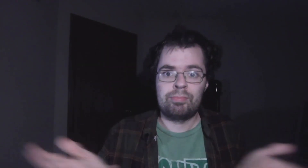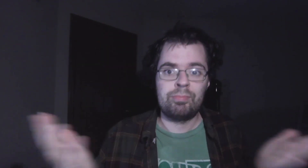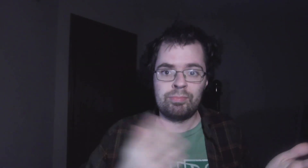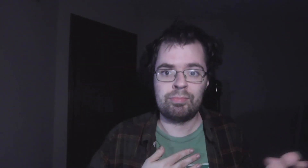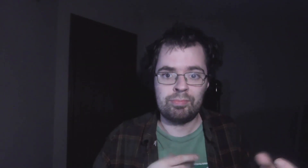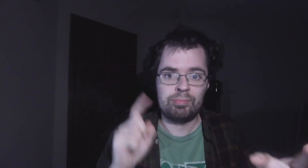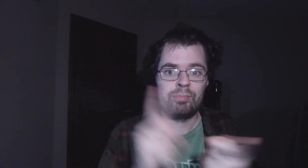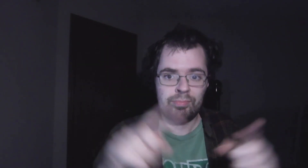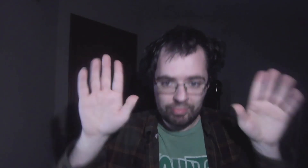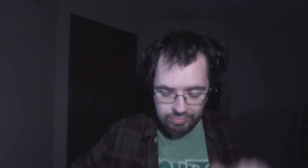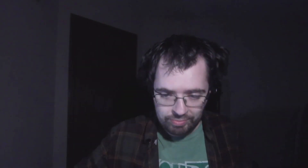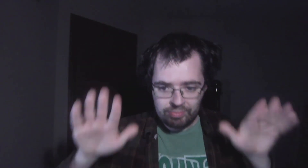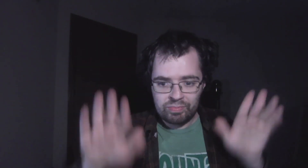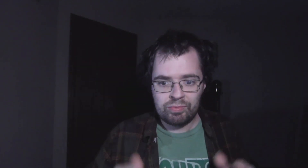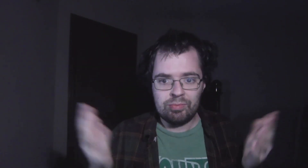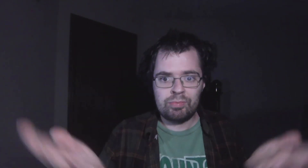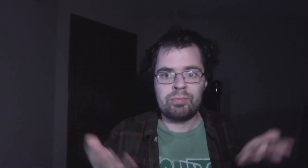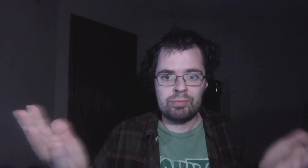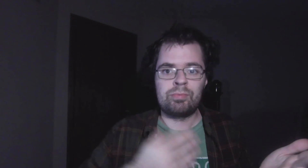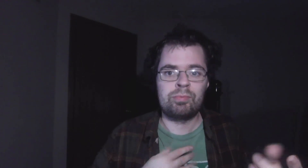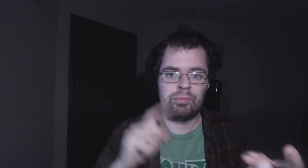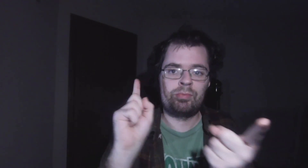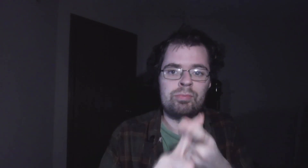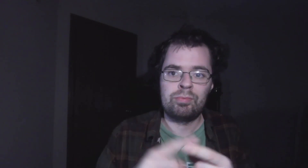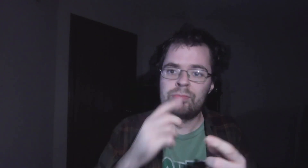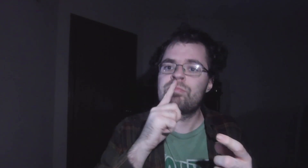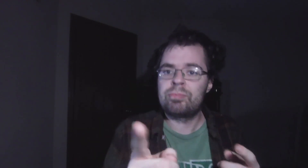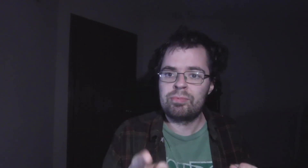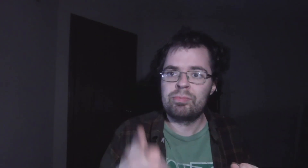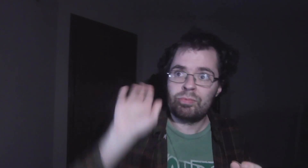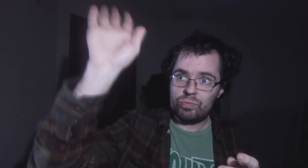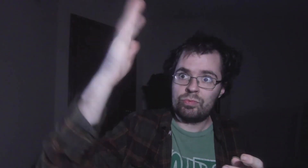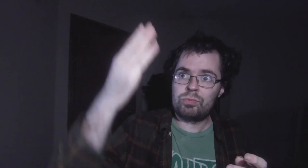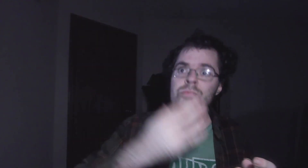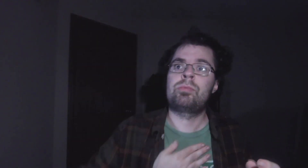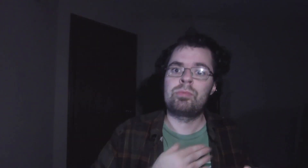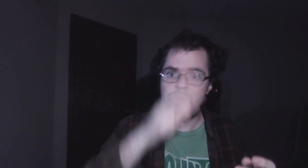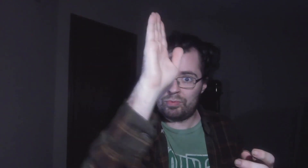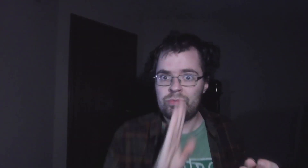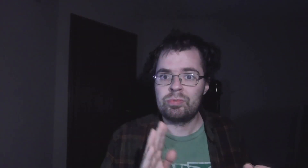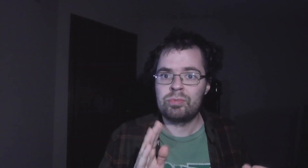here I am to bow down. Here I am to say that you're my God.